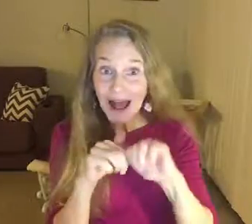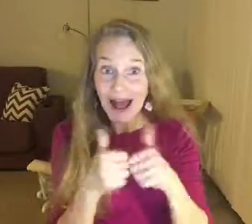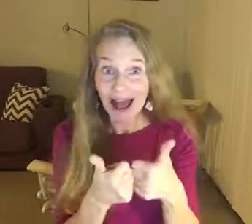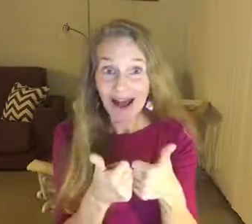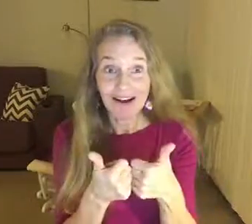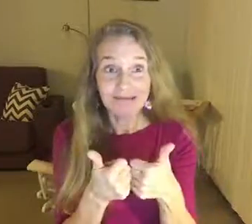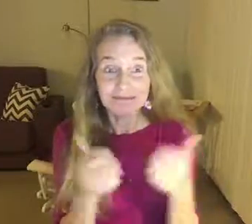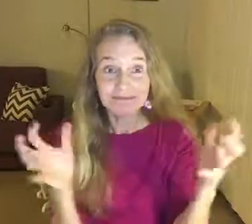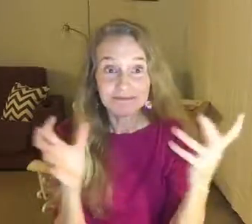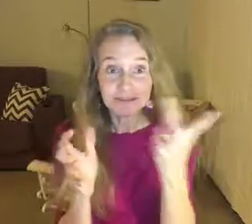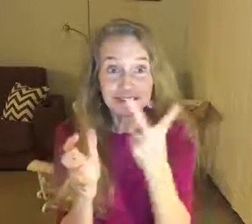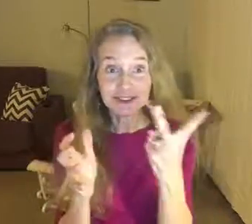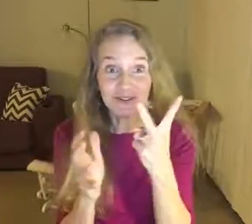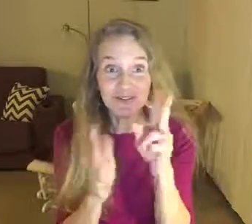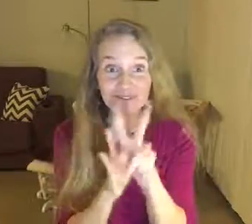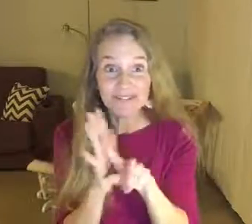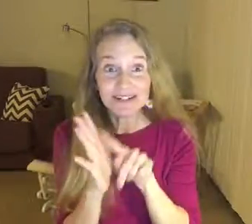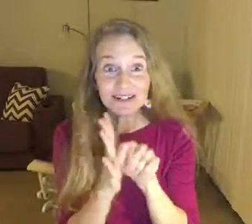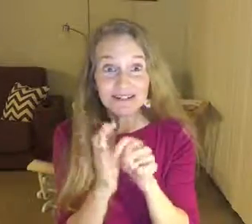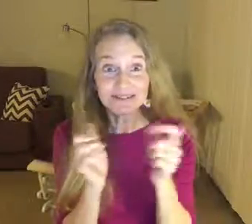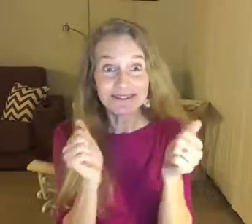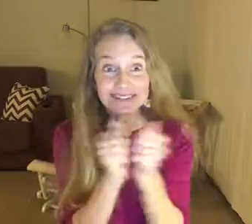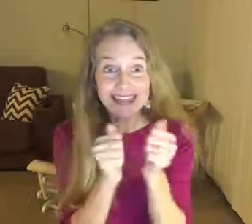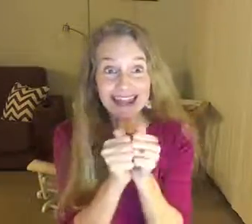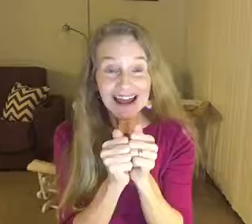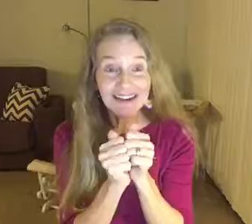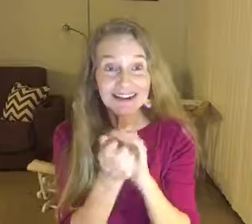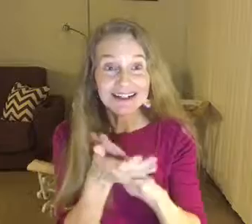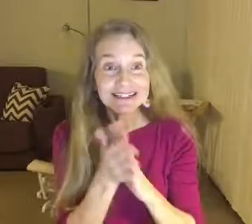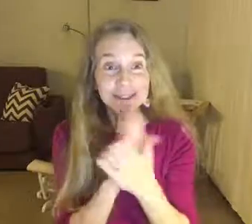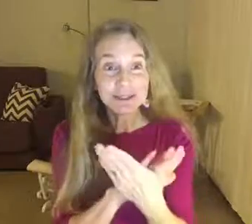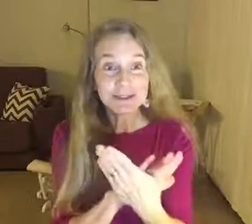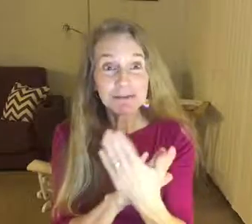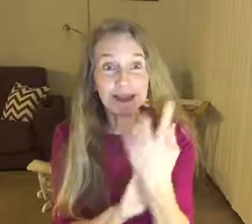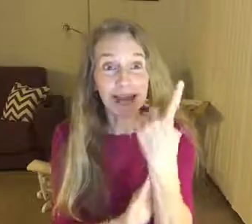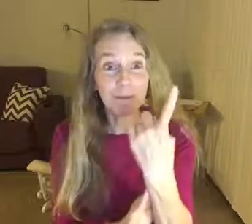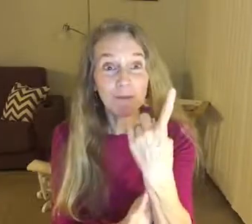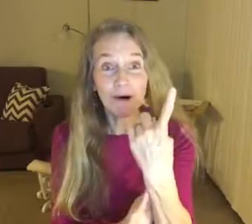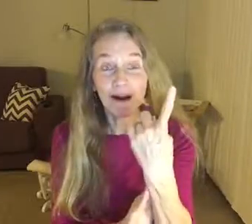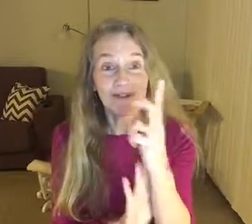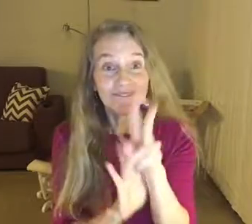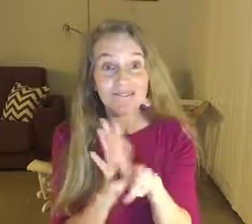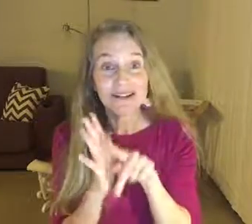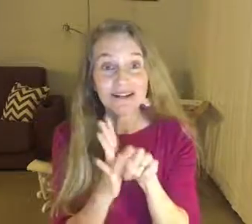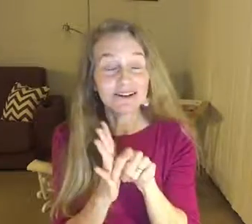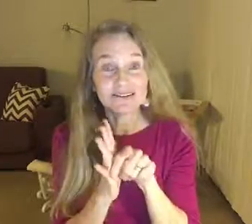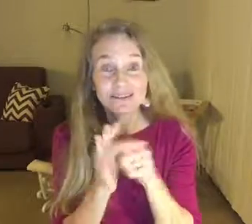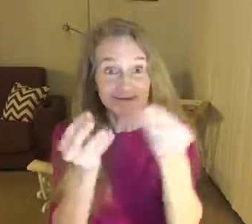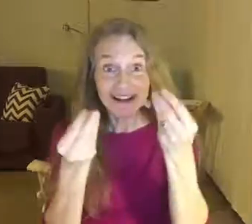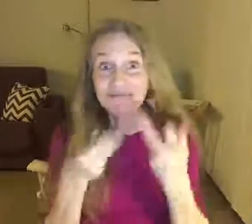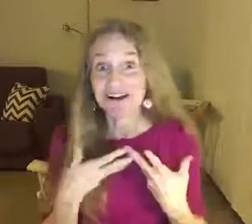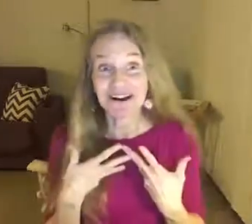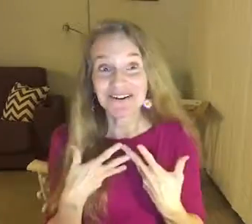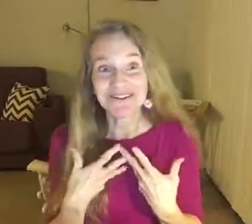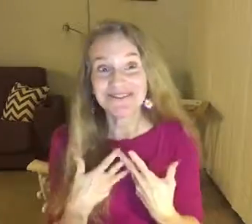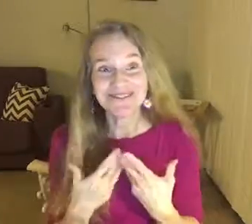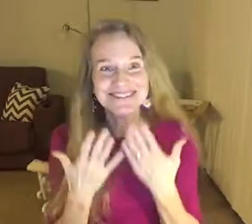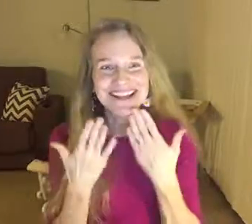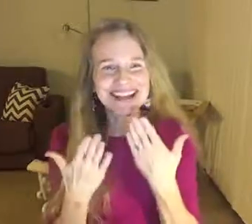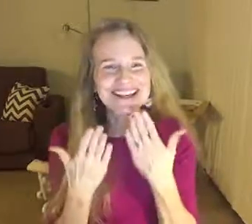feeder to become one feeder to Lebanon. Thank